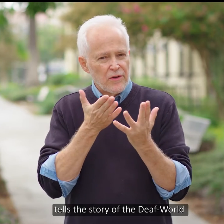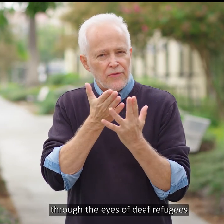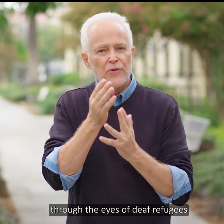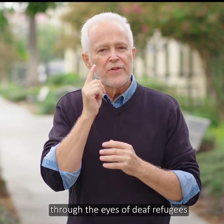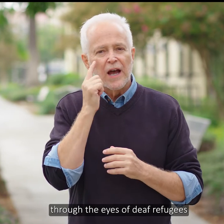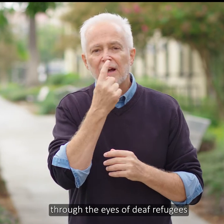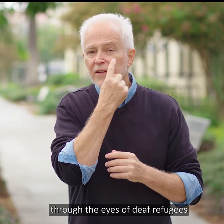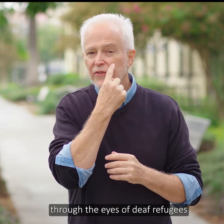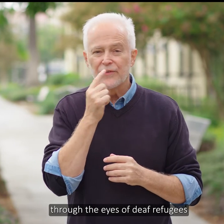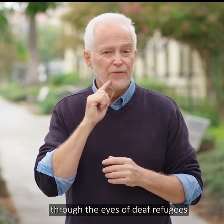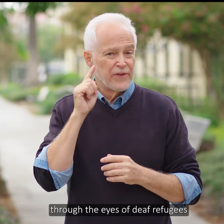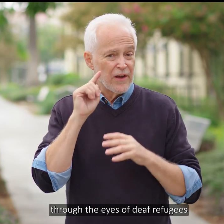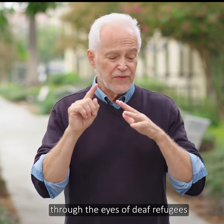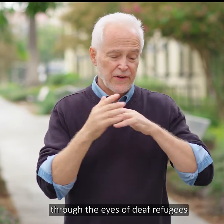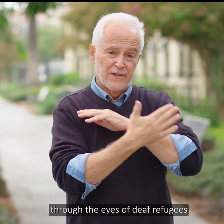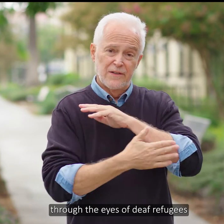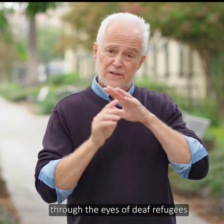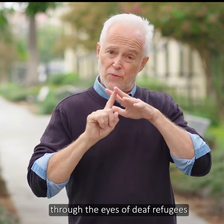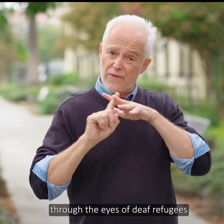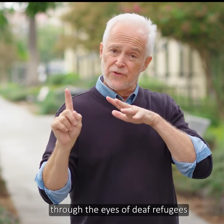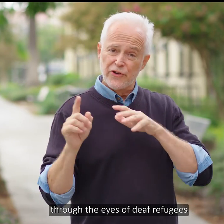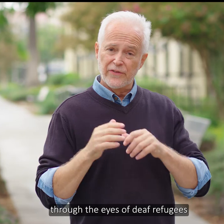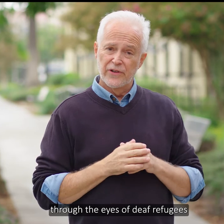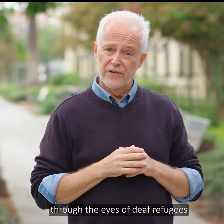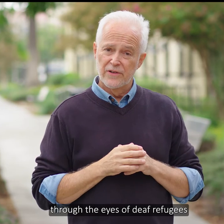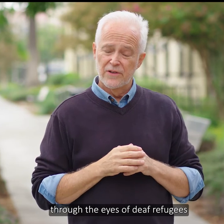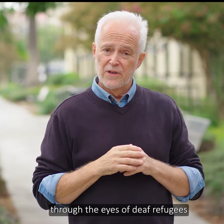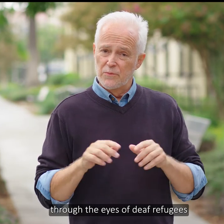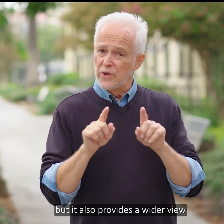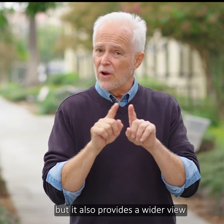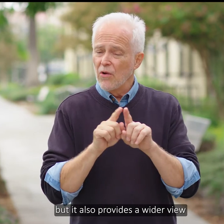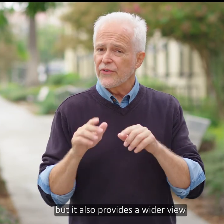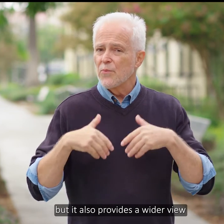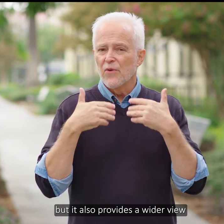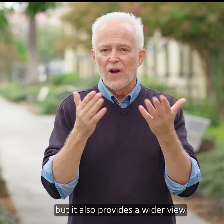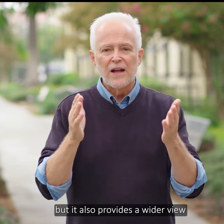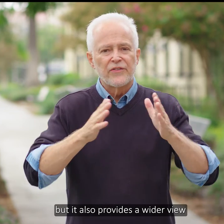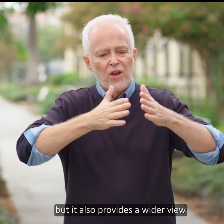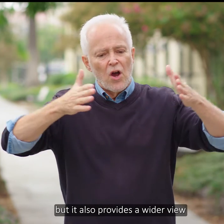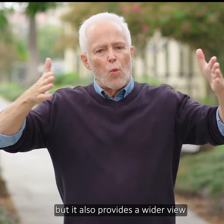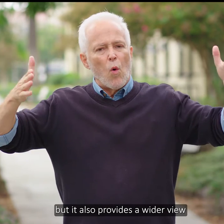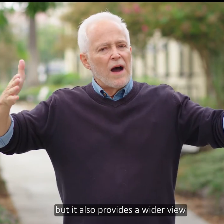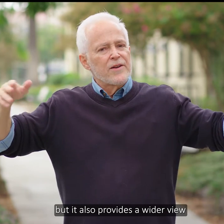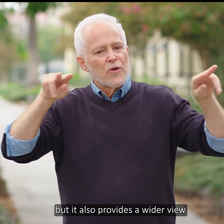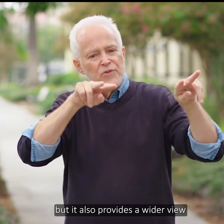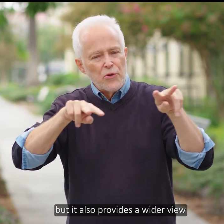through the eyes of deaf refugees. But it also provides a wider view